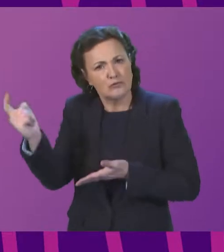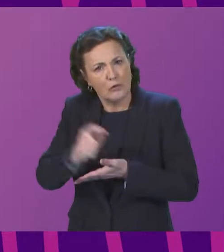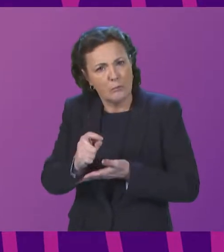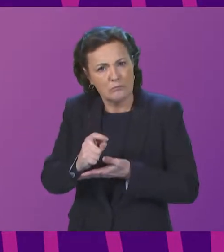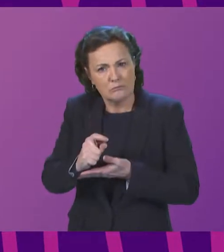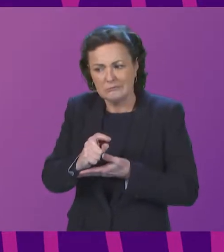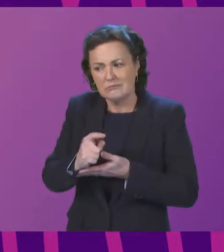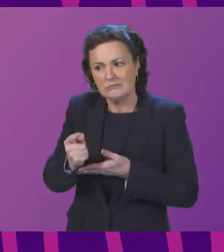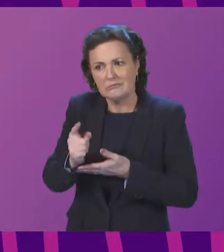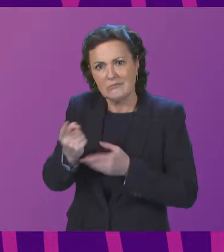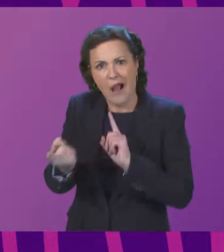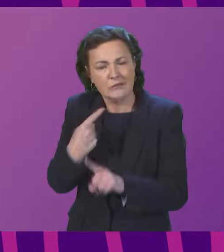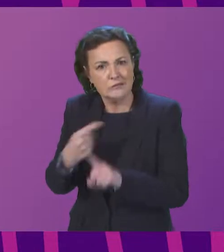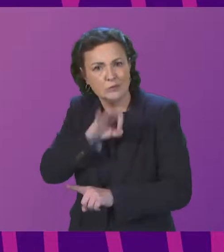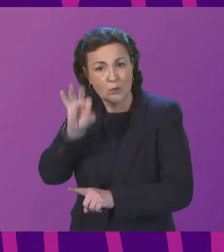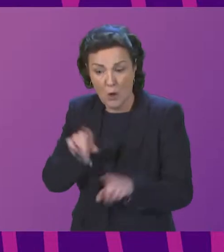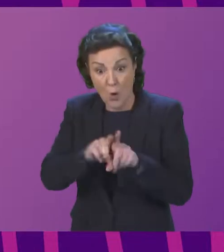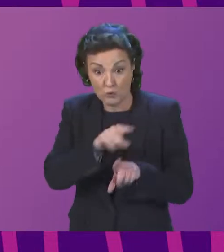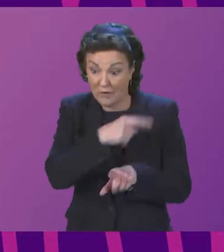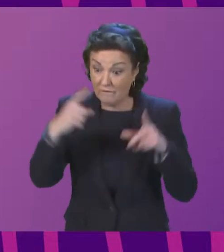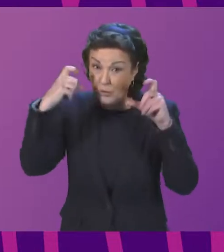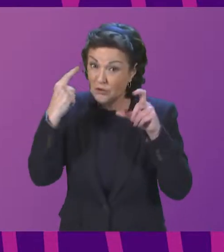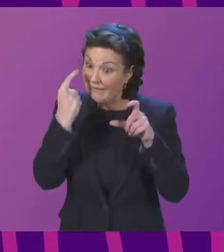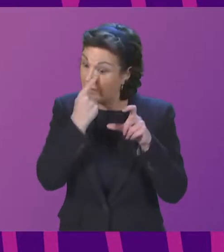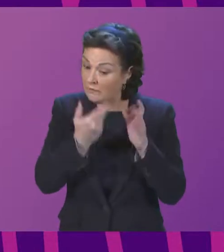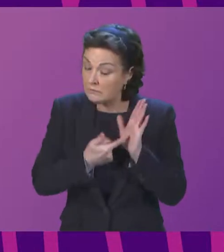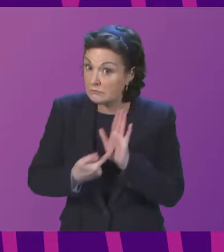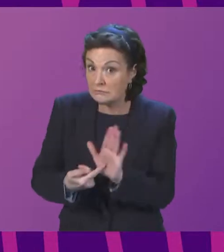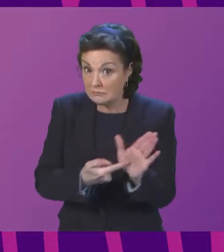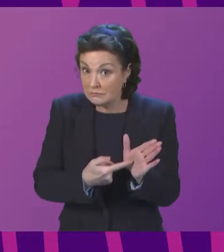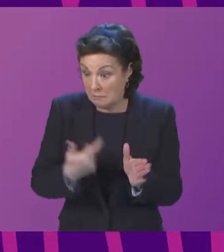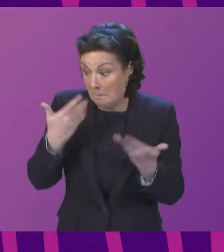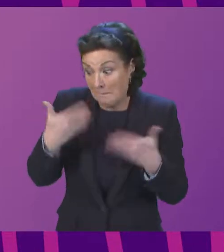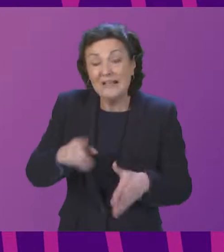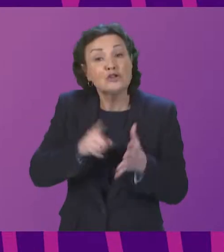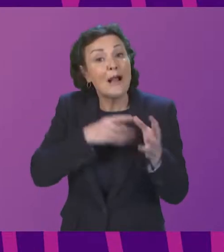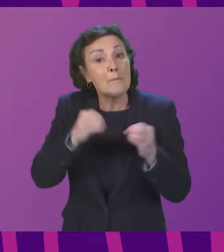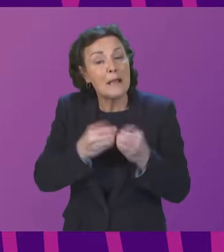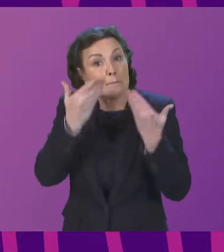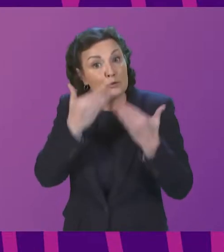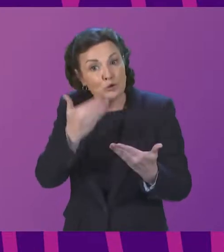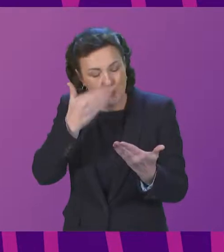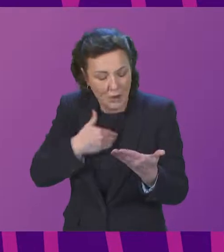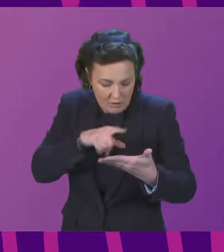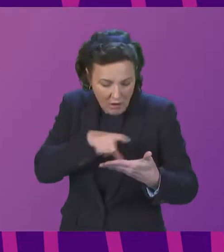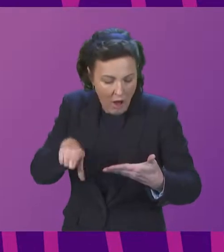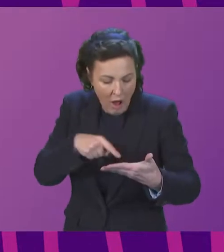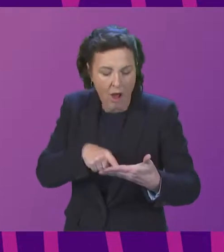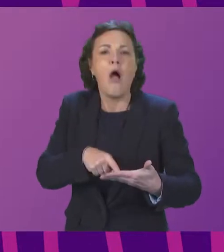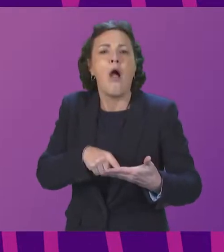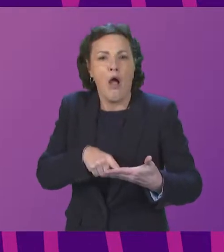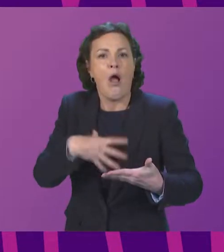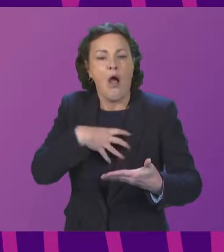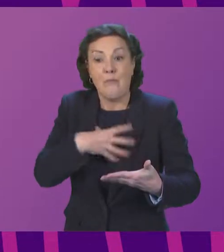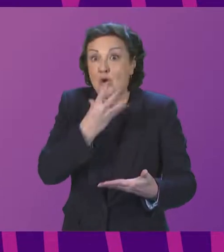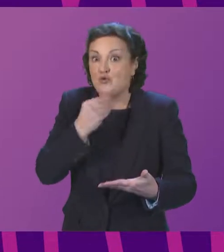to have the photographic evidence as well does indicate and Ms Bailey gave us a very informed approach and